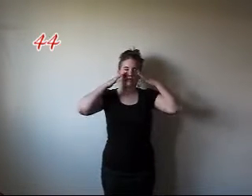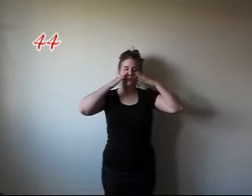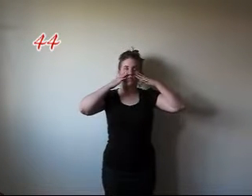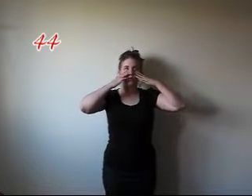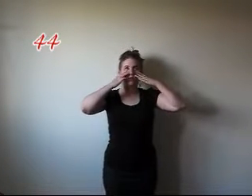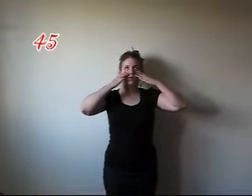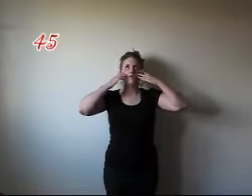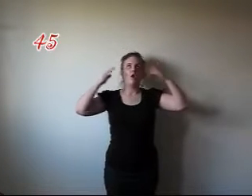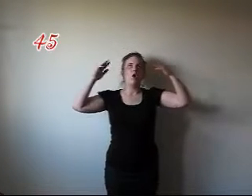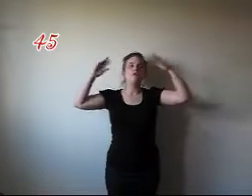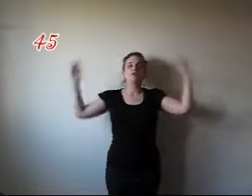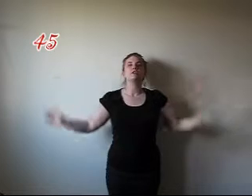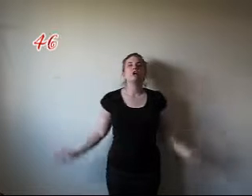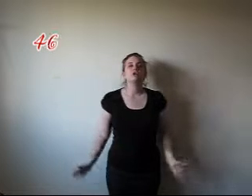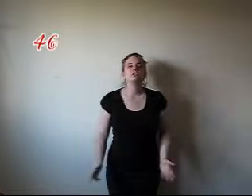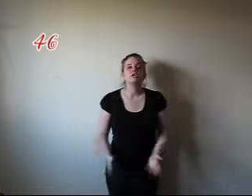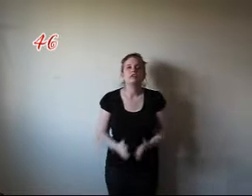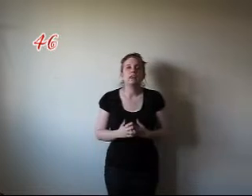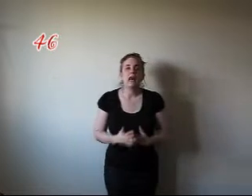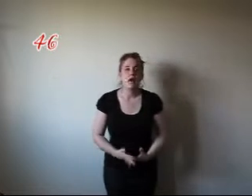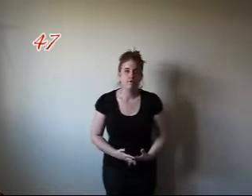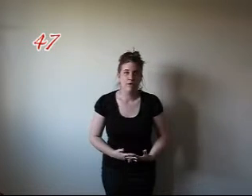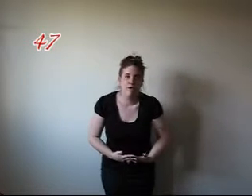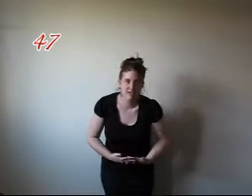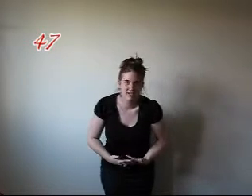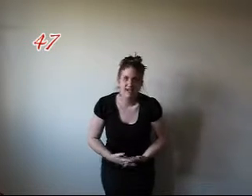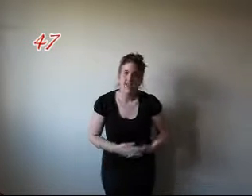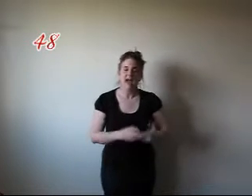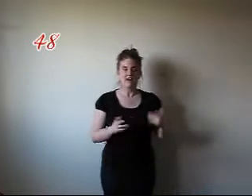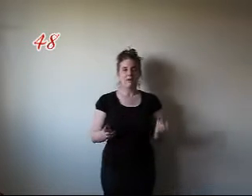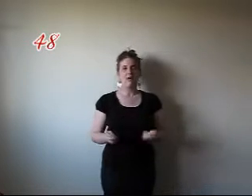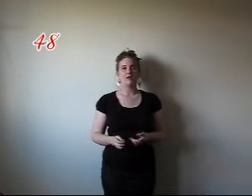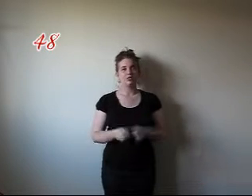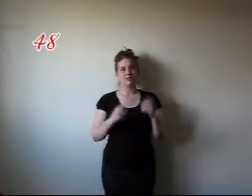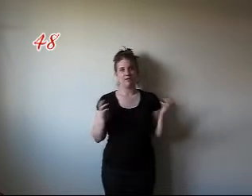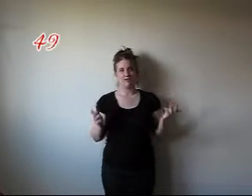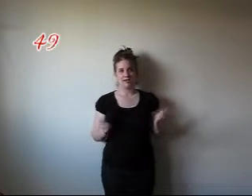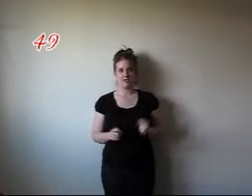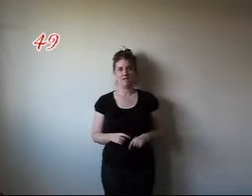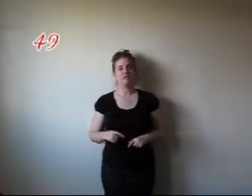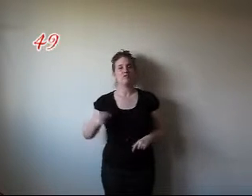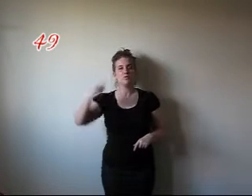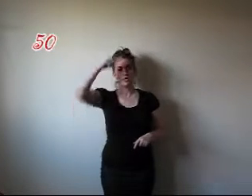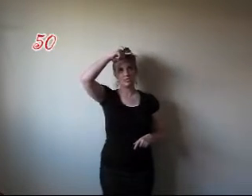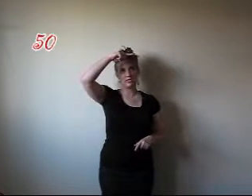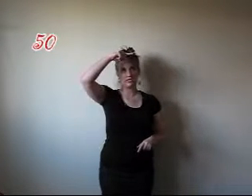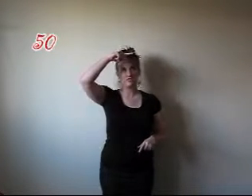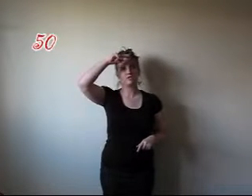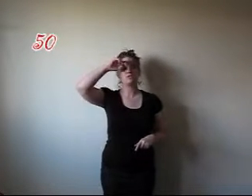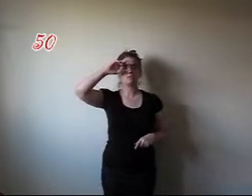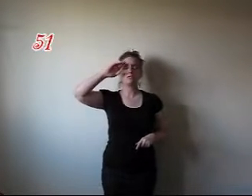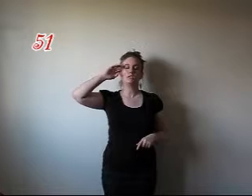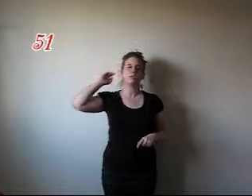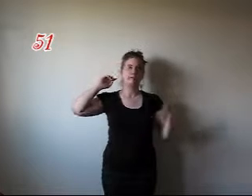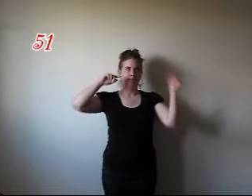overindulge in love. And I watched Love Actually. If you've never watched it, there's a description, the